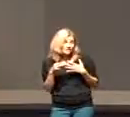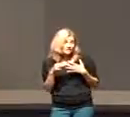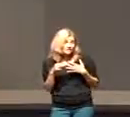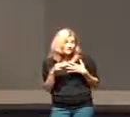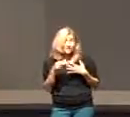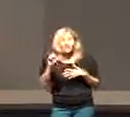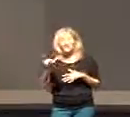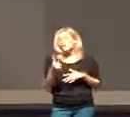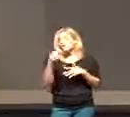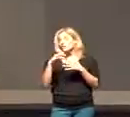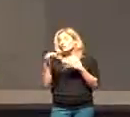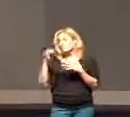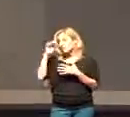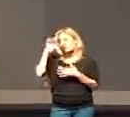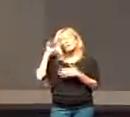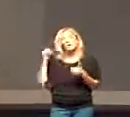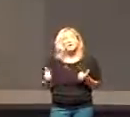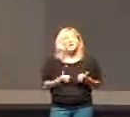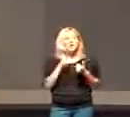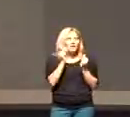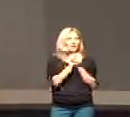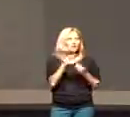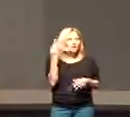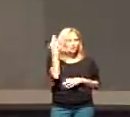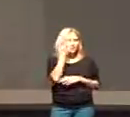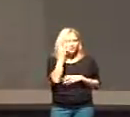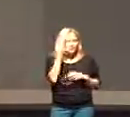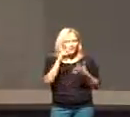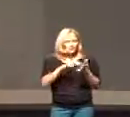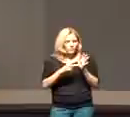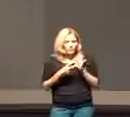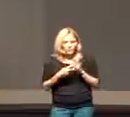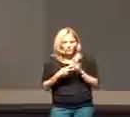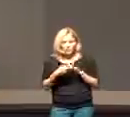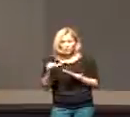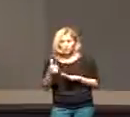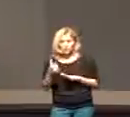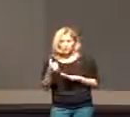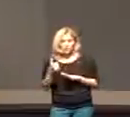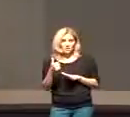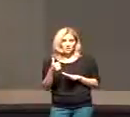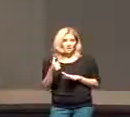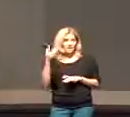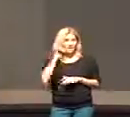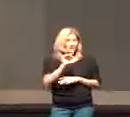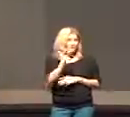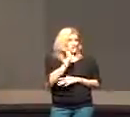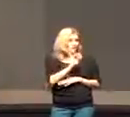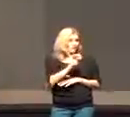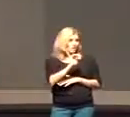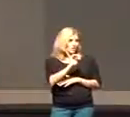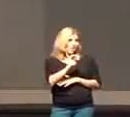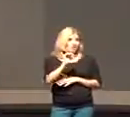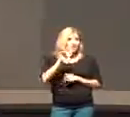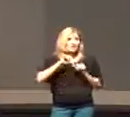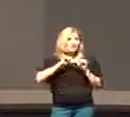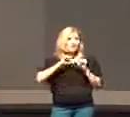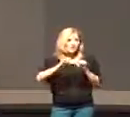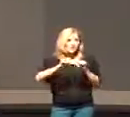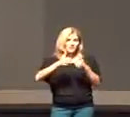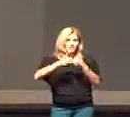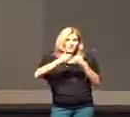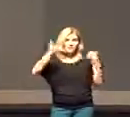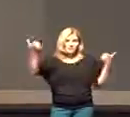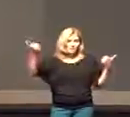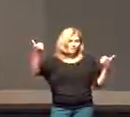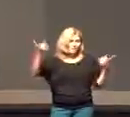the alternative is a life without purpose and meaning and the alternative is an eternity eternally separated